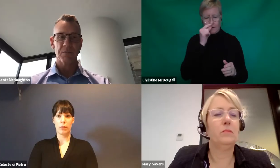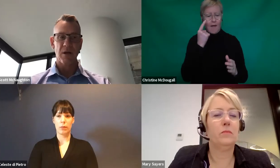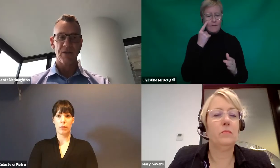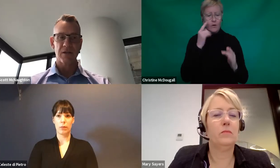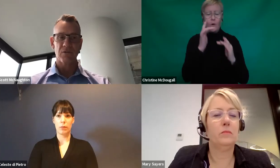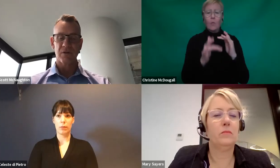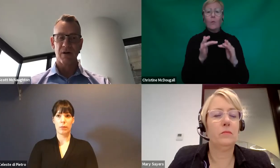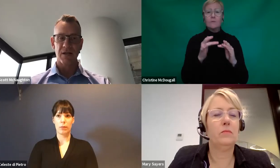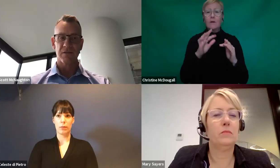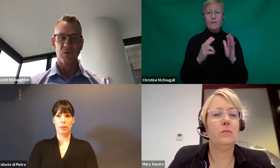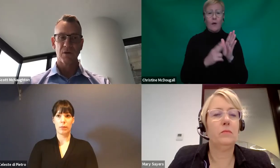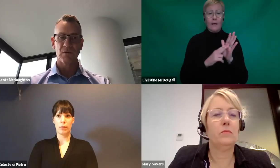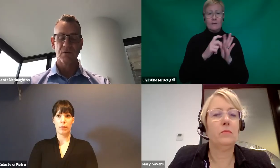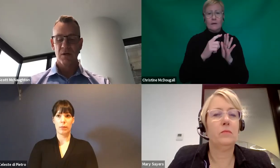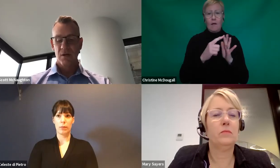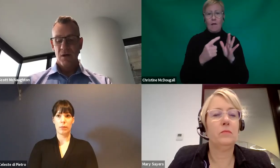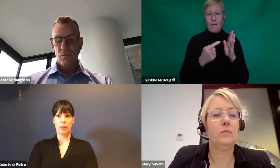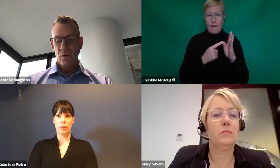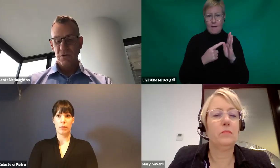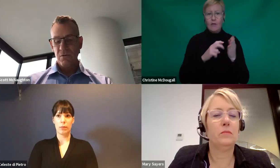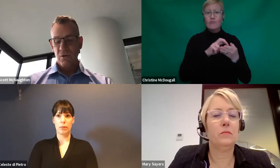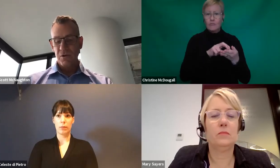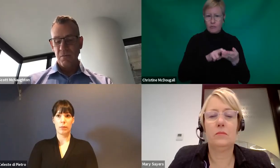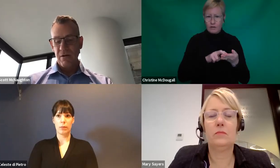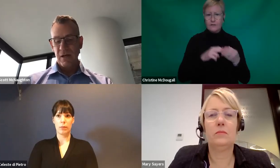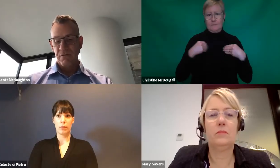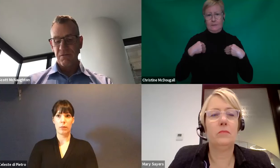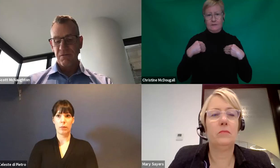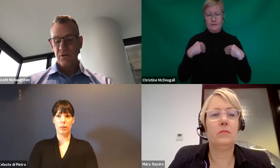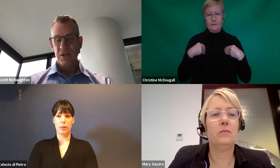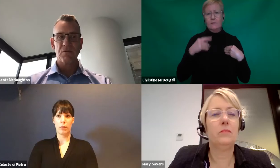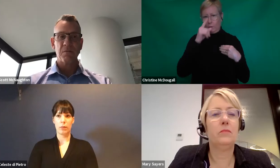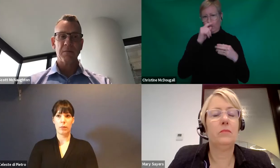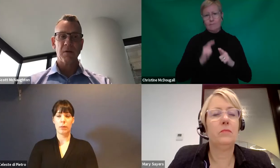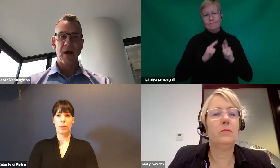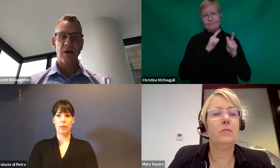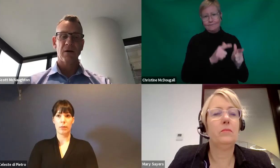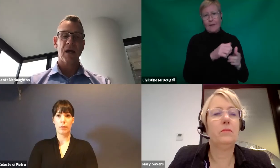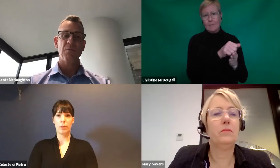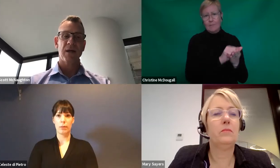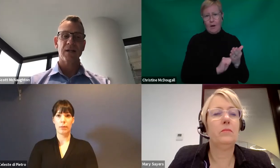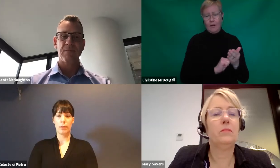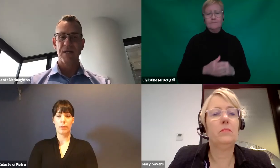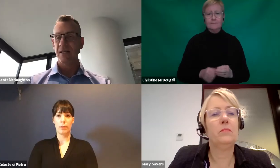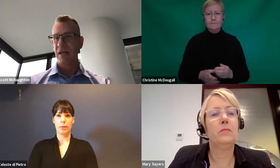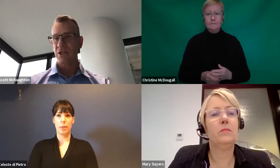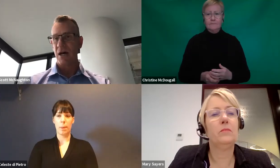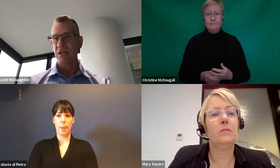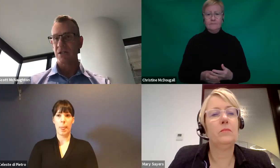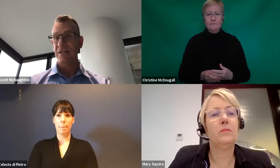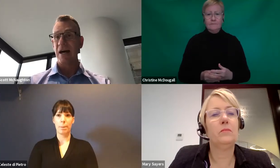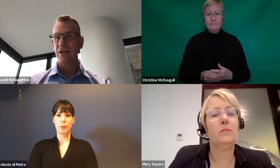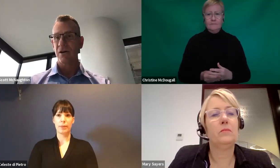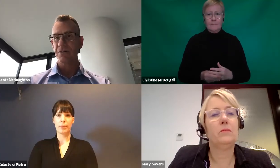supply that sort of device for you. We do also, Mary, get a few questions from people about can we claim internet